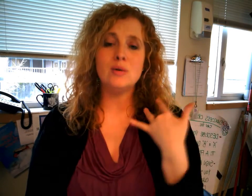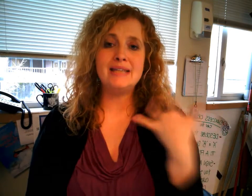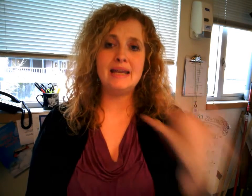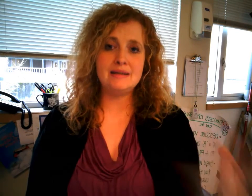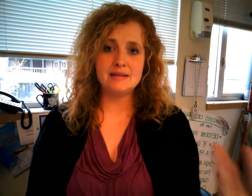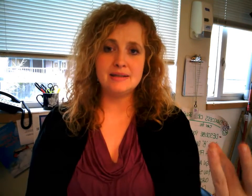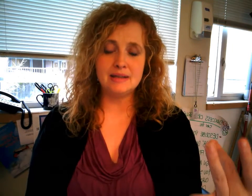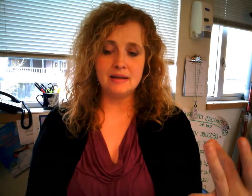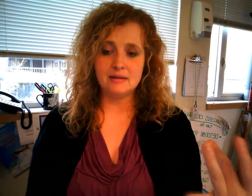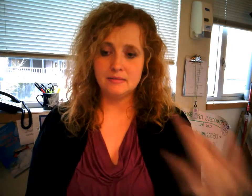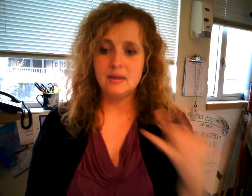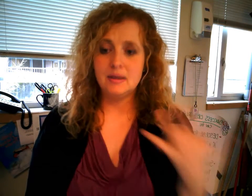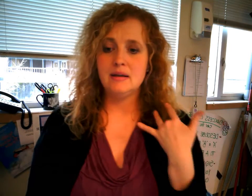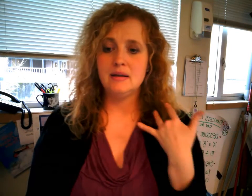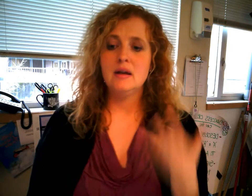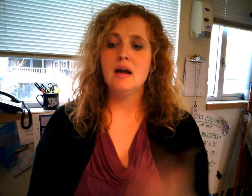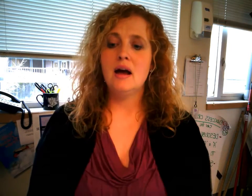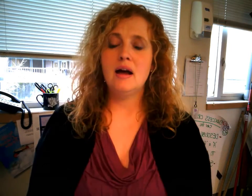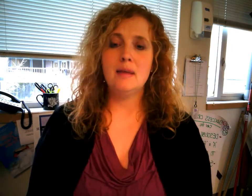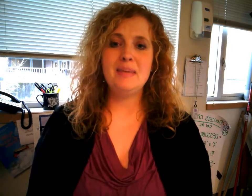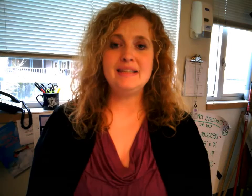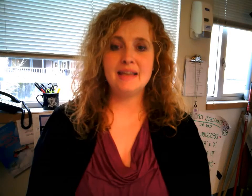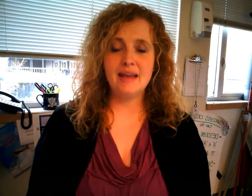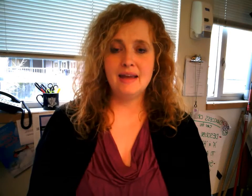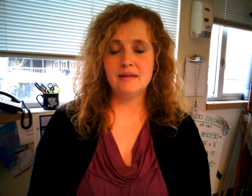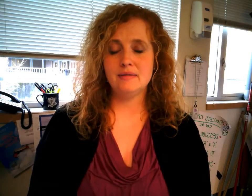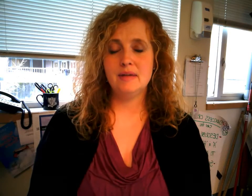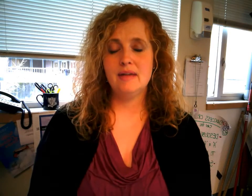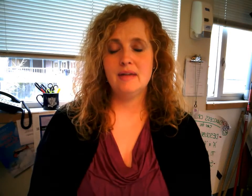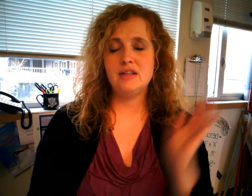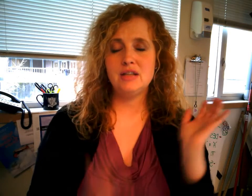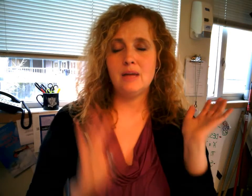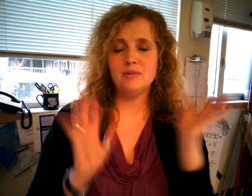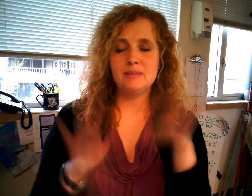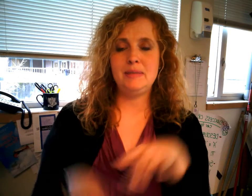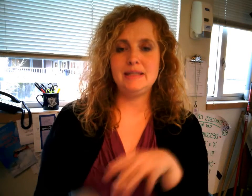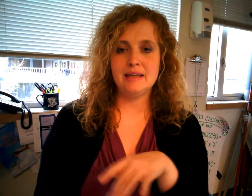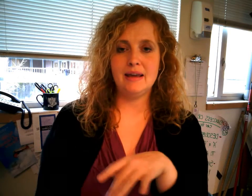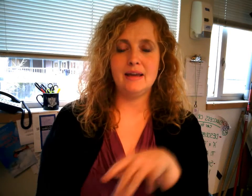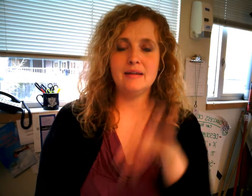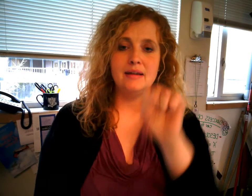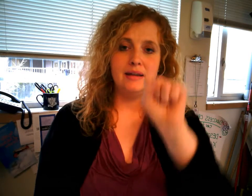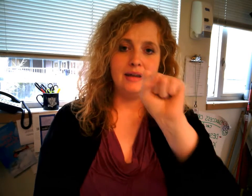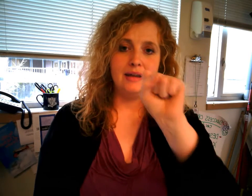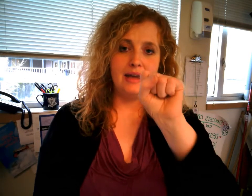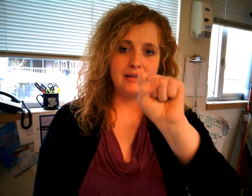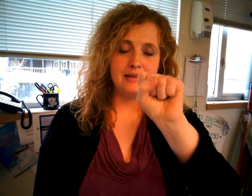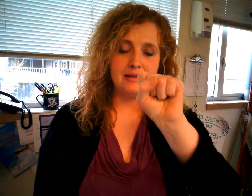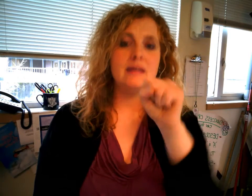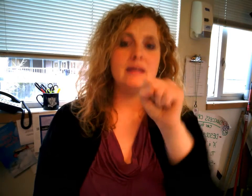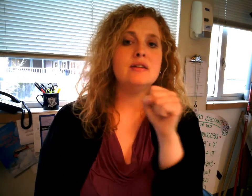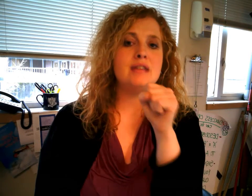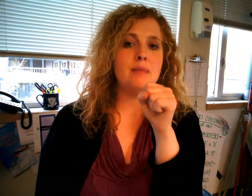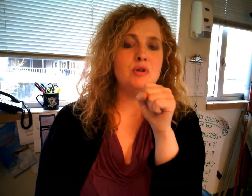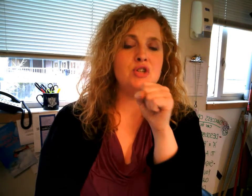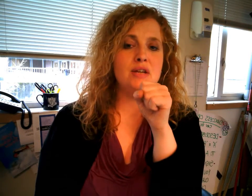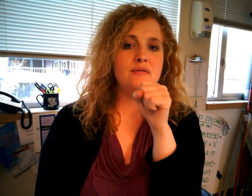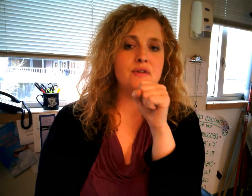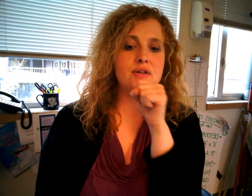tendency piece of cake that job was a piece of cake s tap your chin first